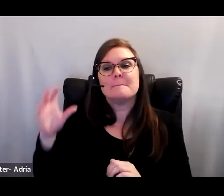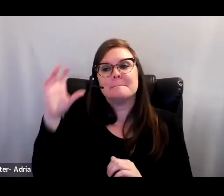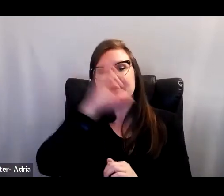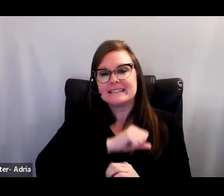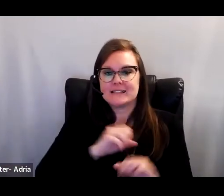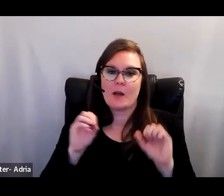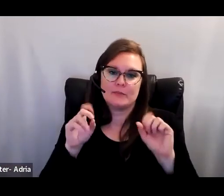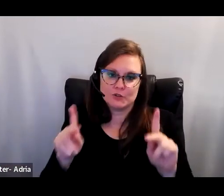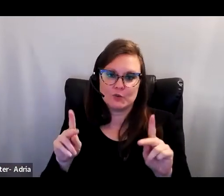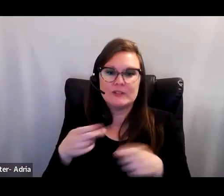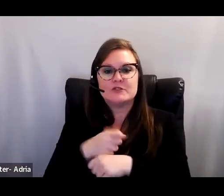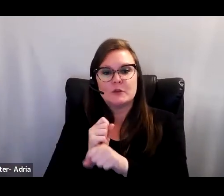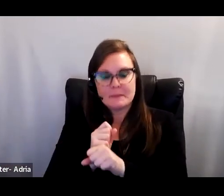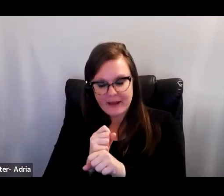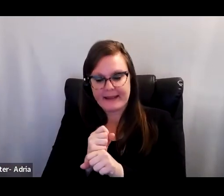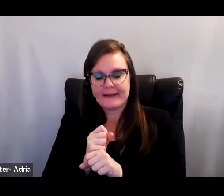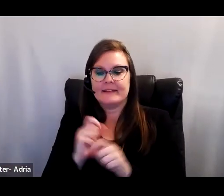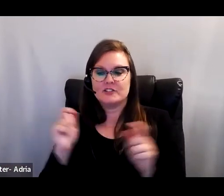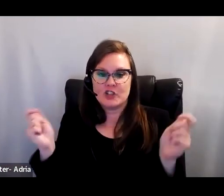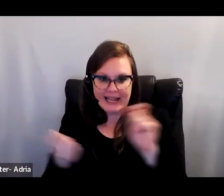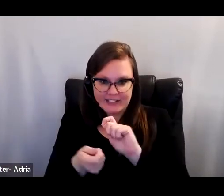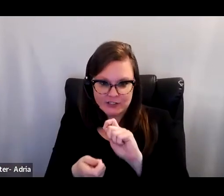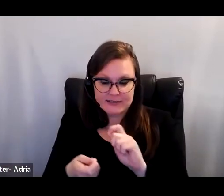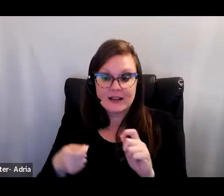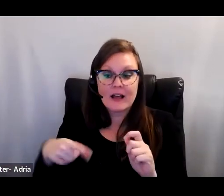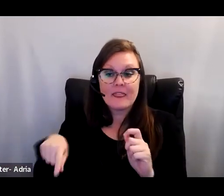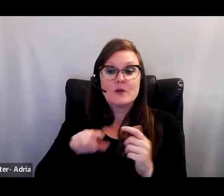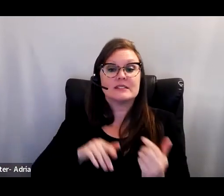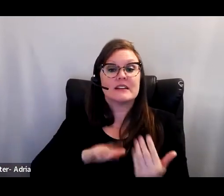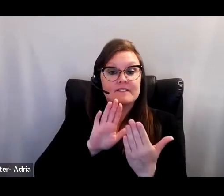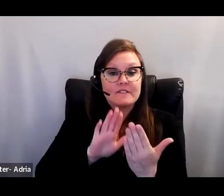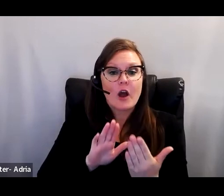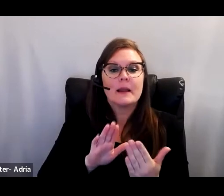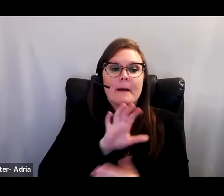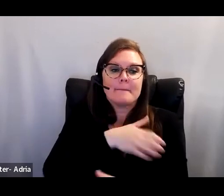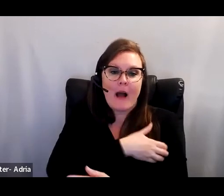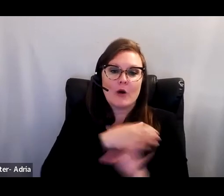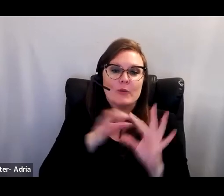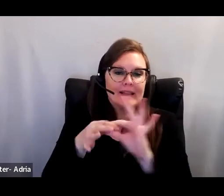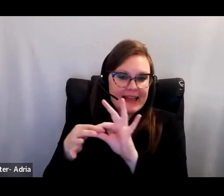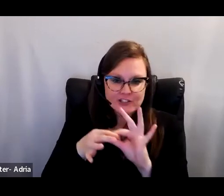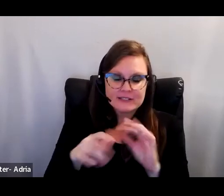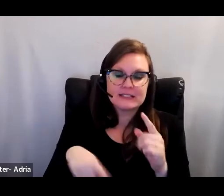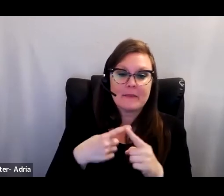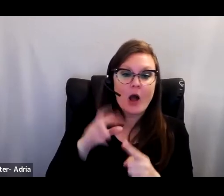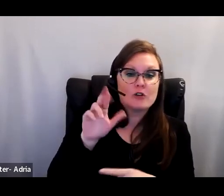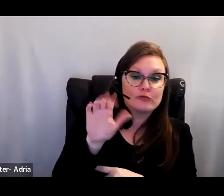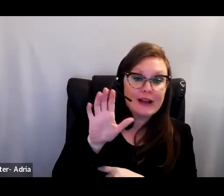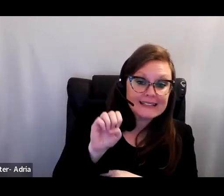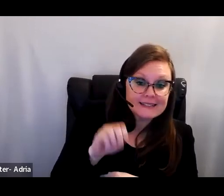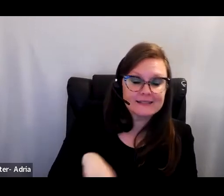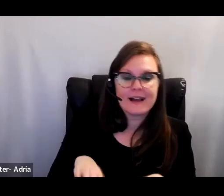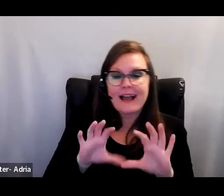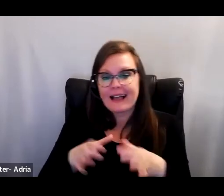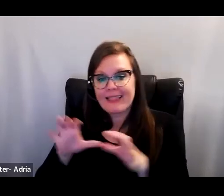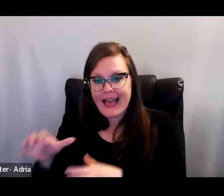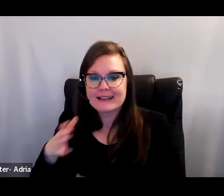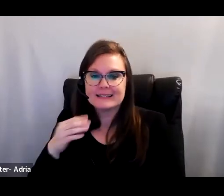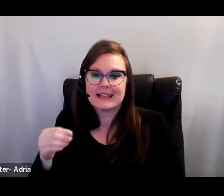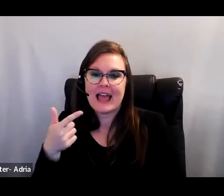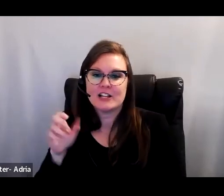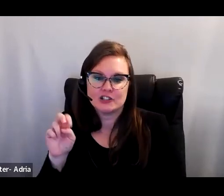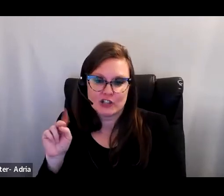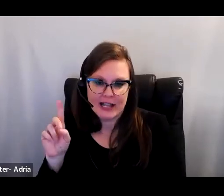transformational changes, those that confront traditional power relations around race, class, and gender, to a larger number of individuals and